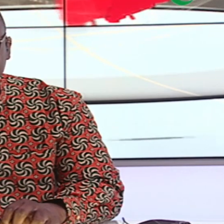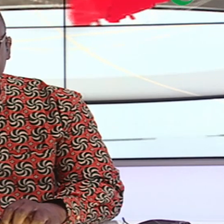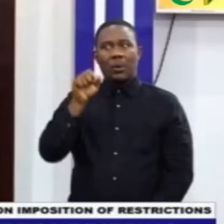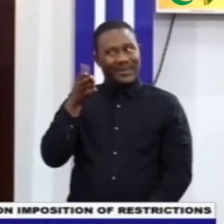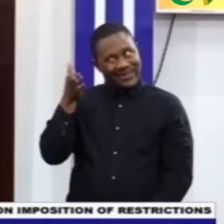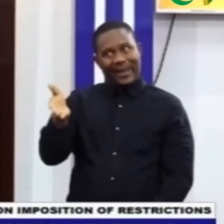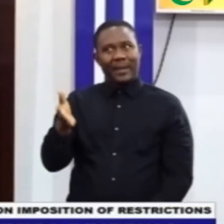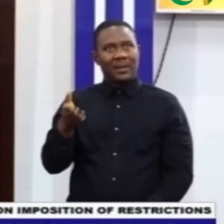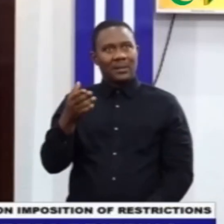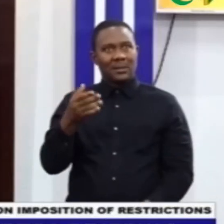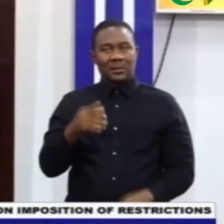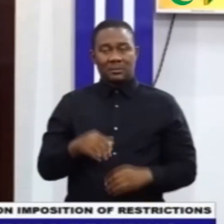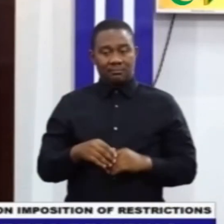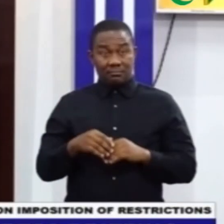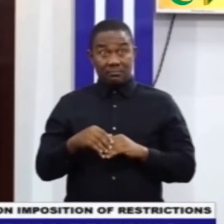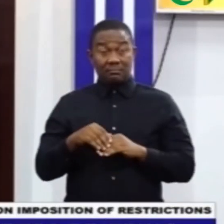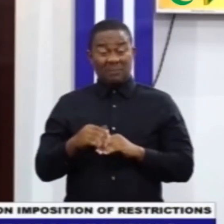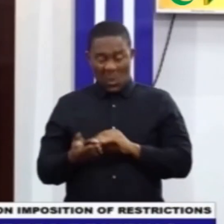This dawn,